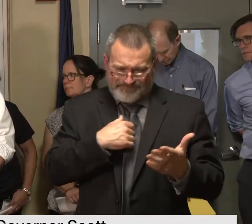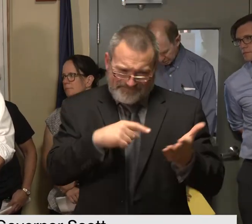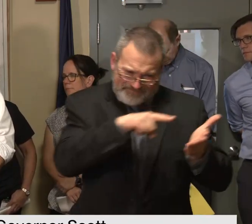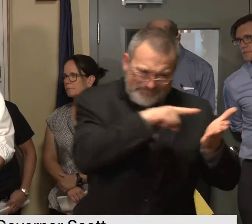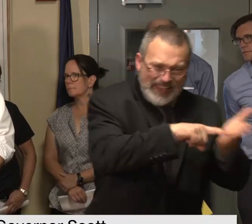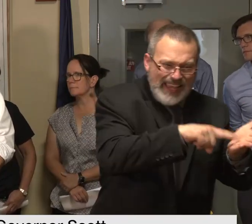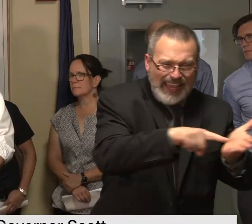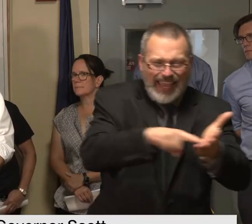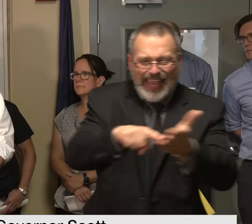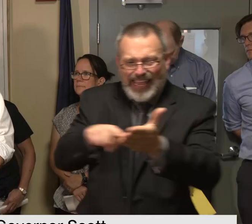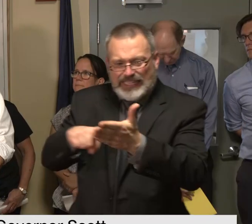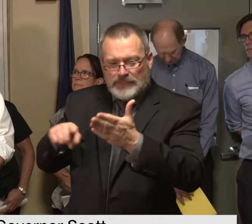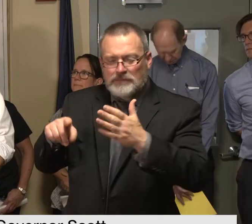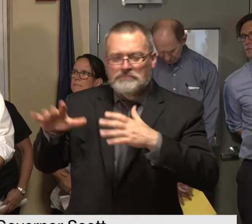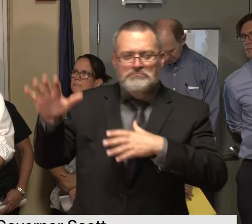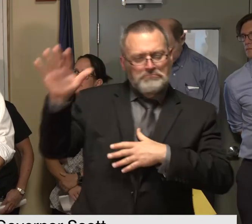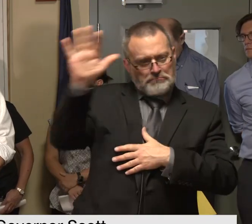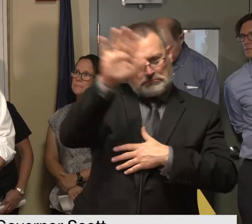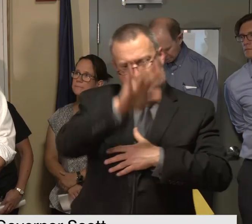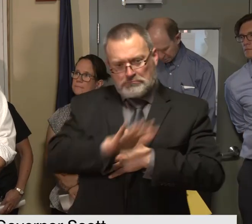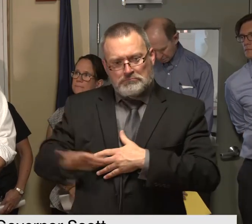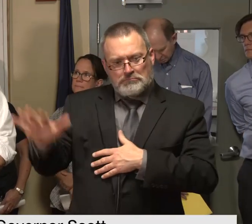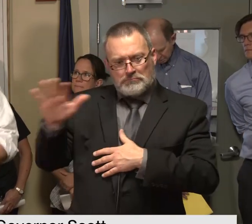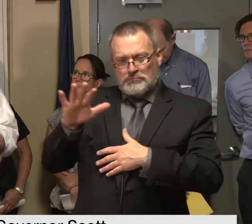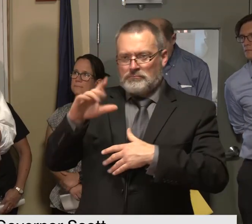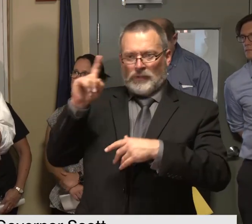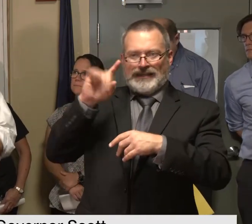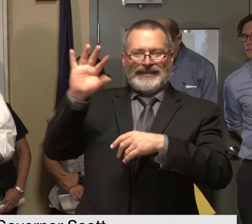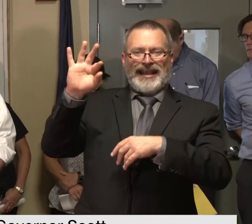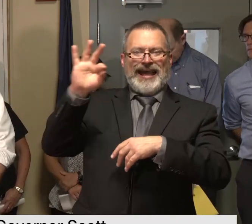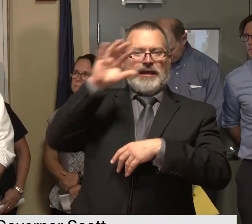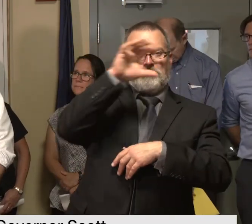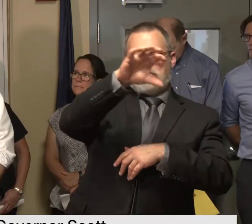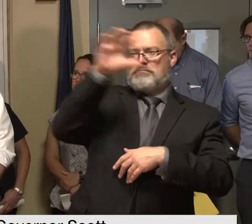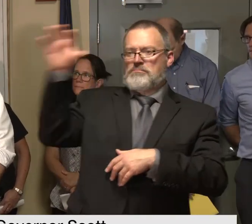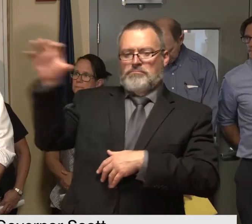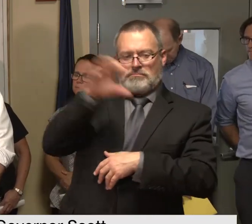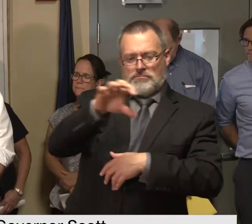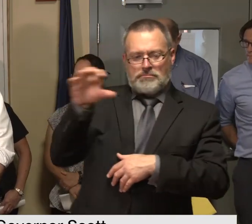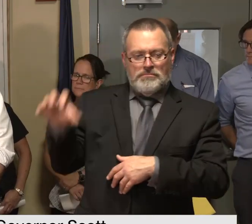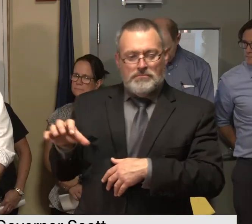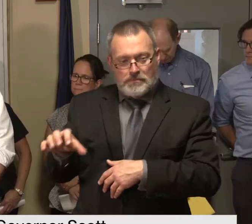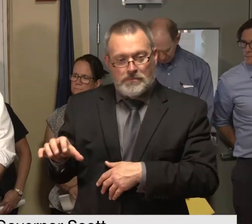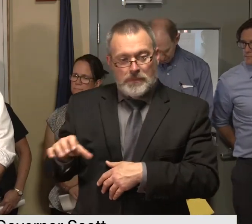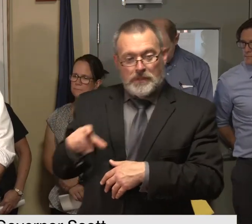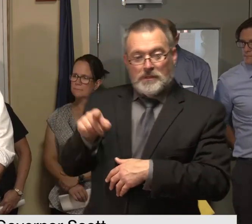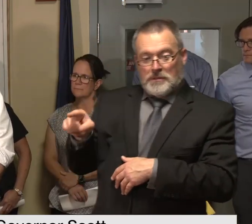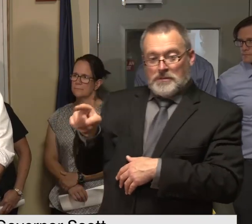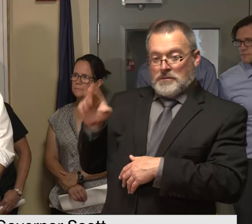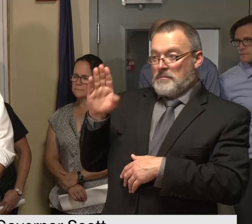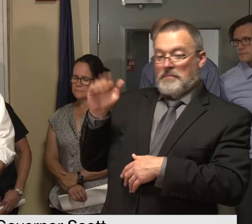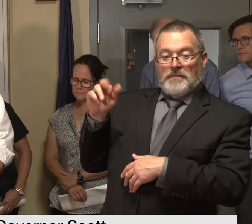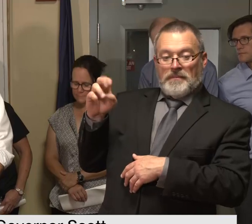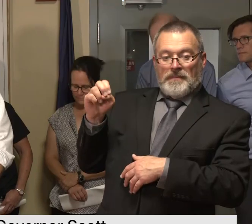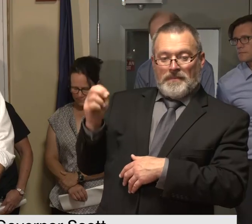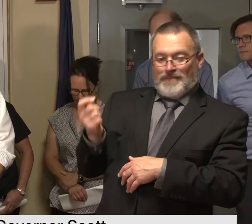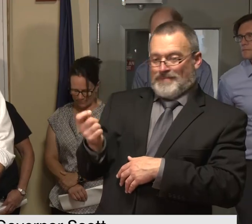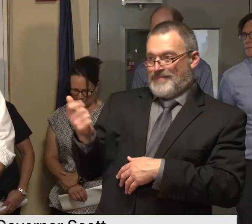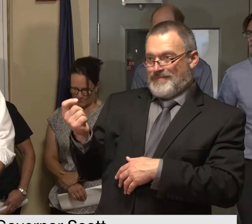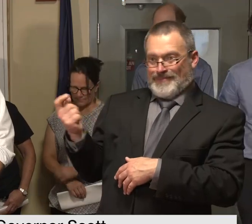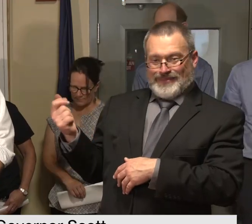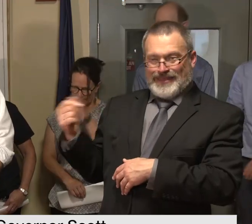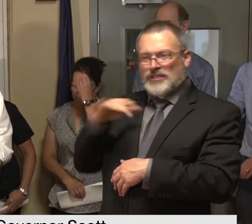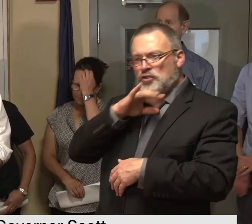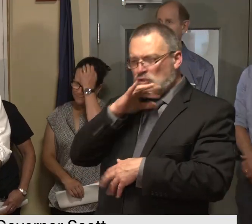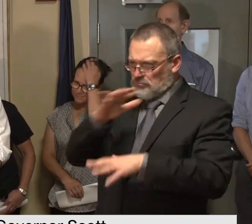system all of across our nine regions we worked in barry actually pulling out some debris from last year that we i guess either